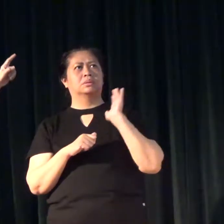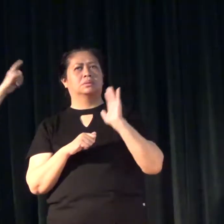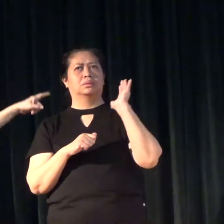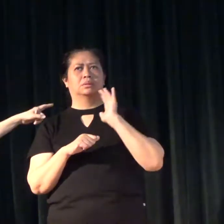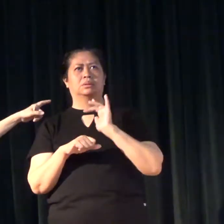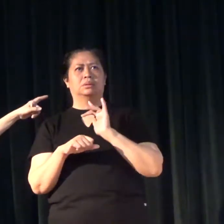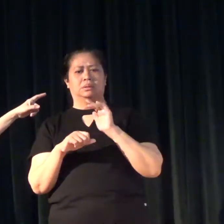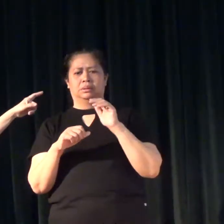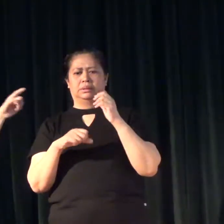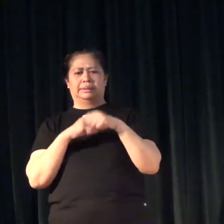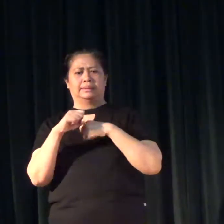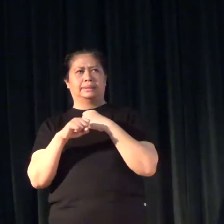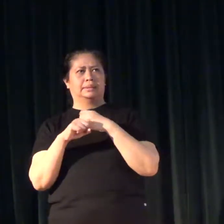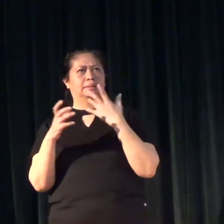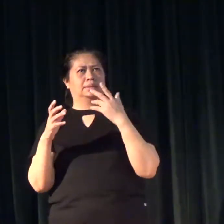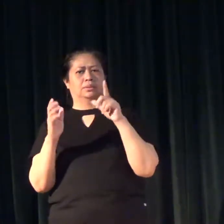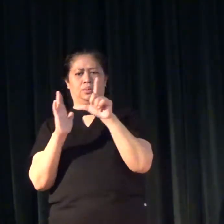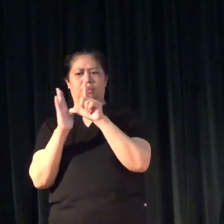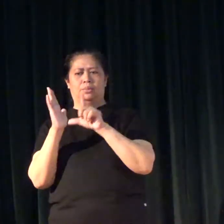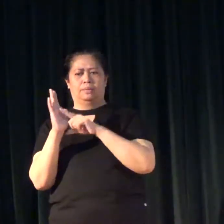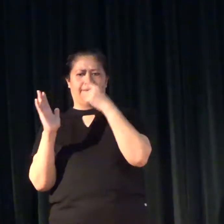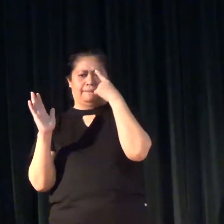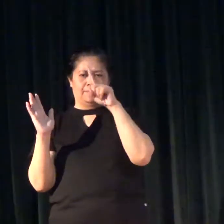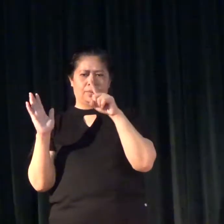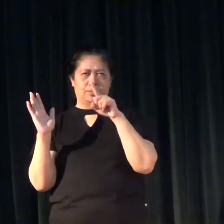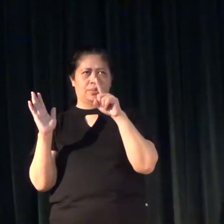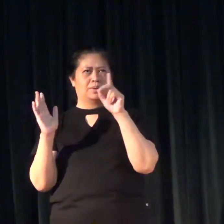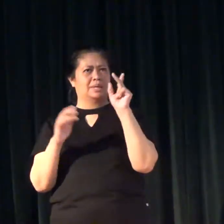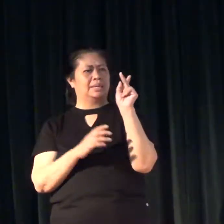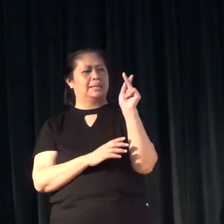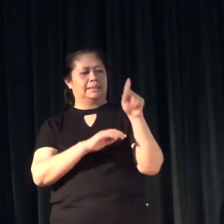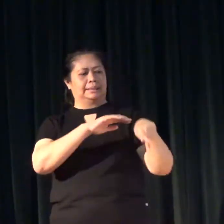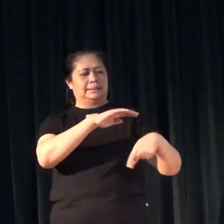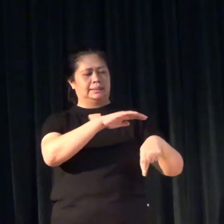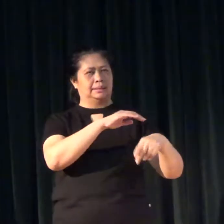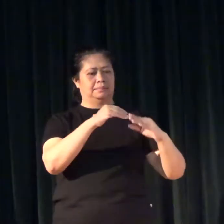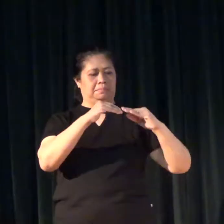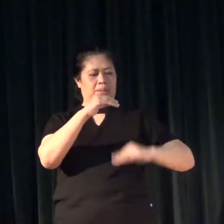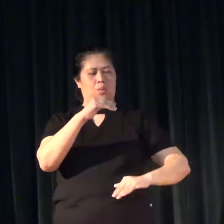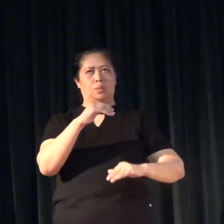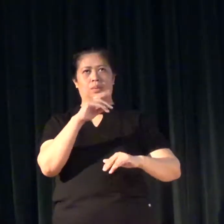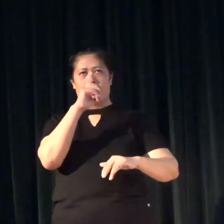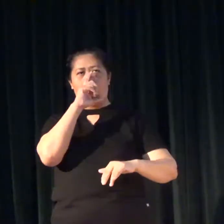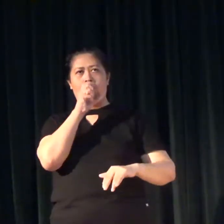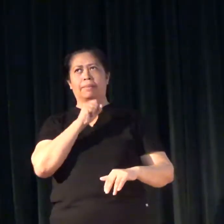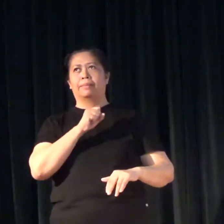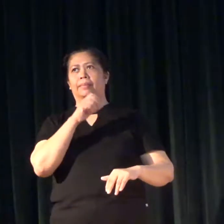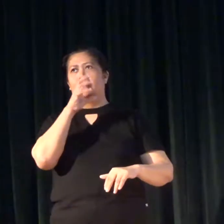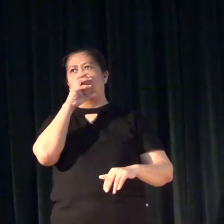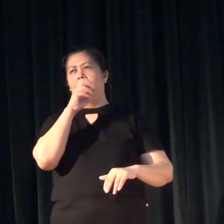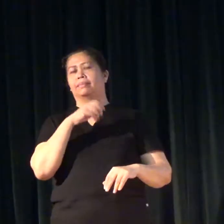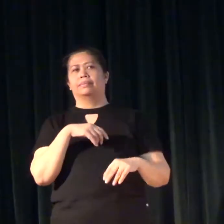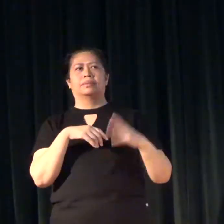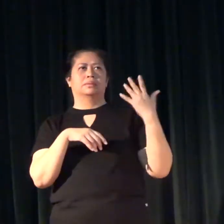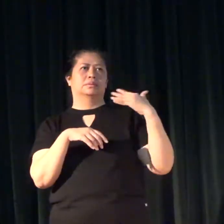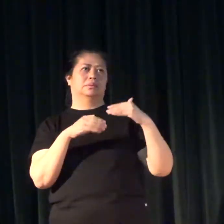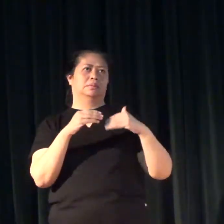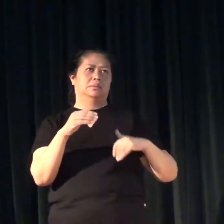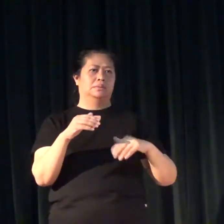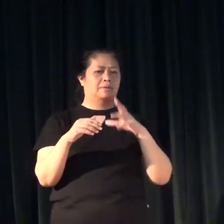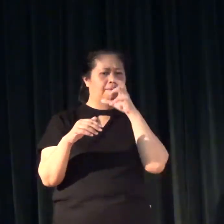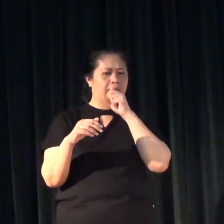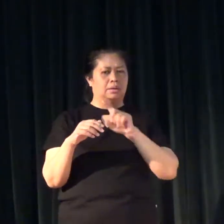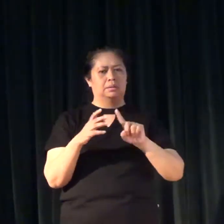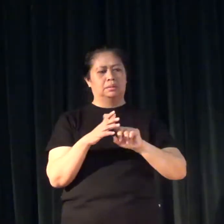Years Act, Act, that is the law for kids below age 5. The Early Years Act is